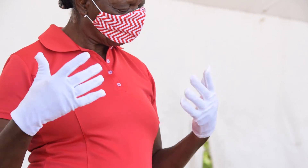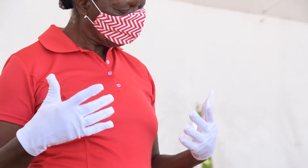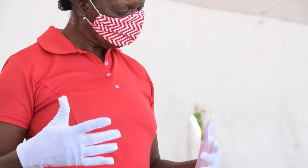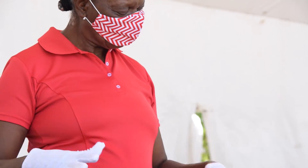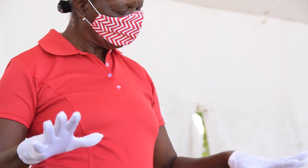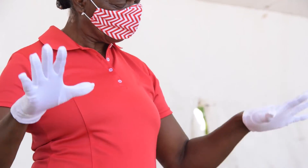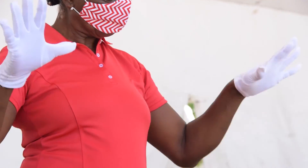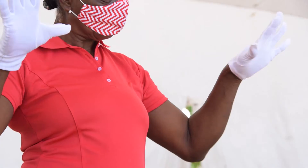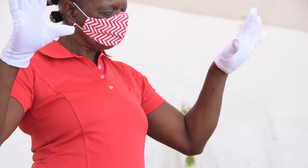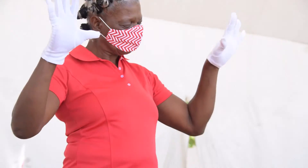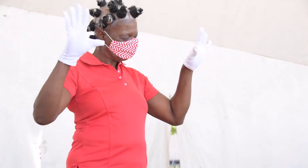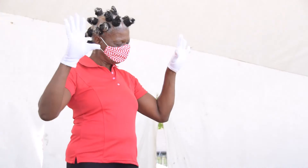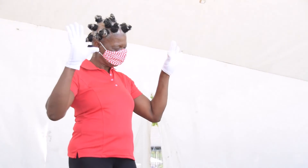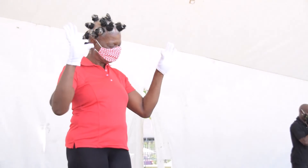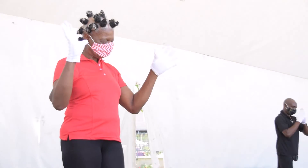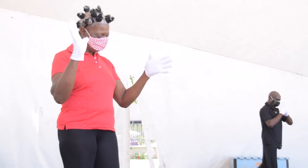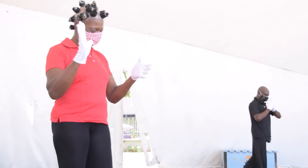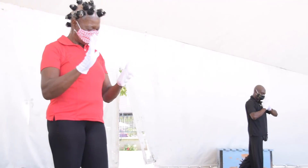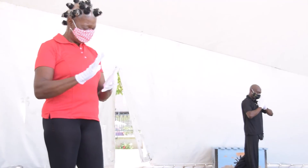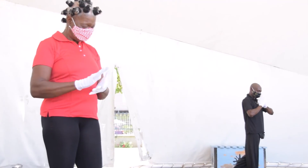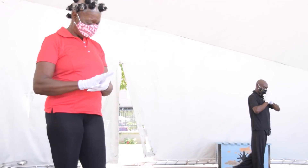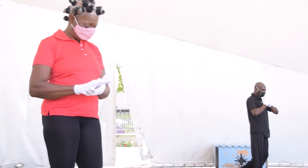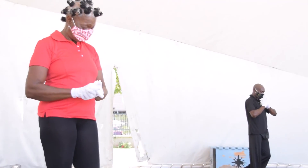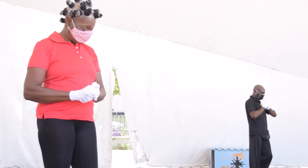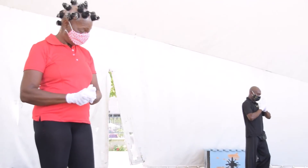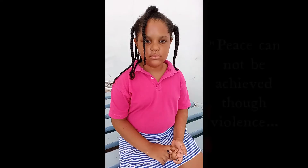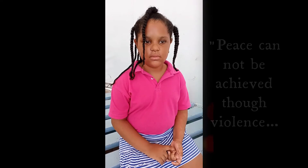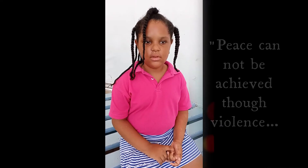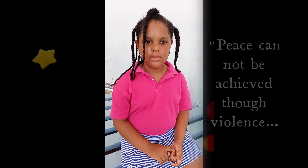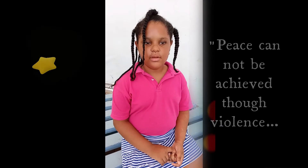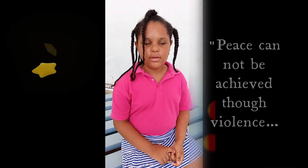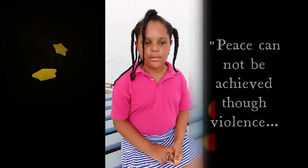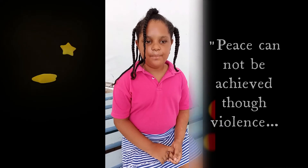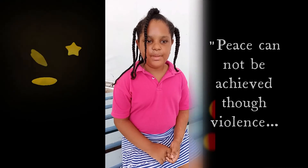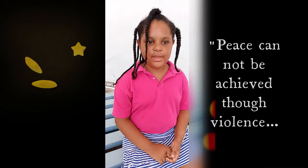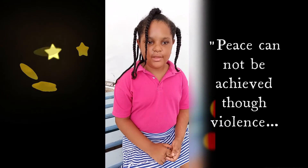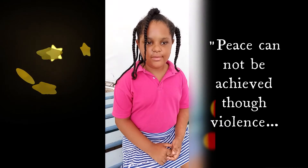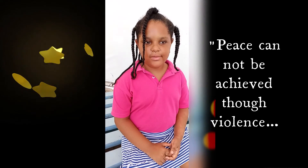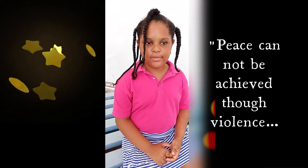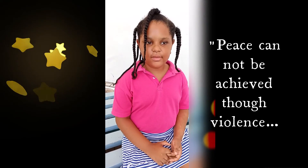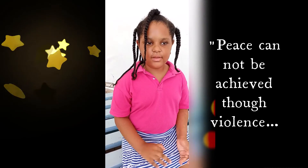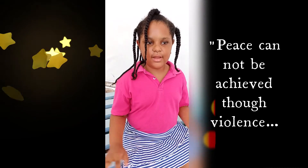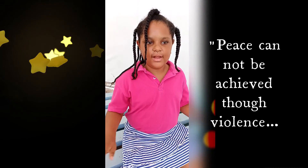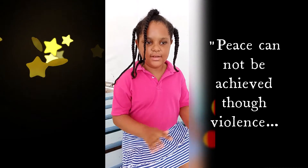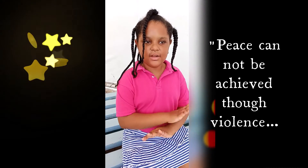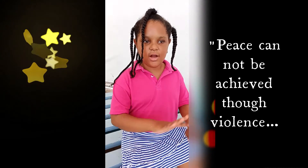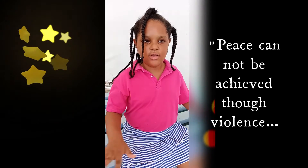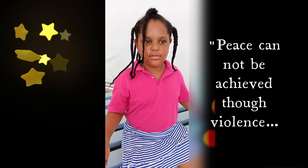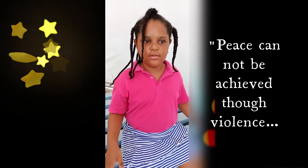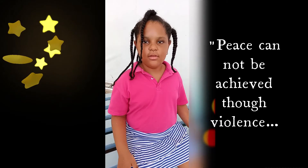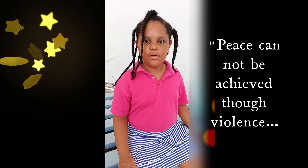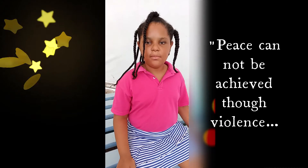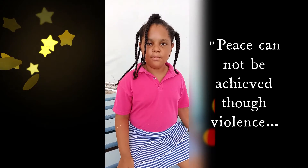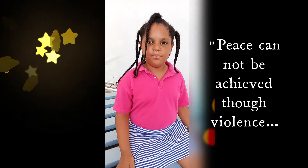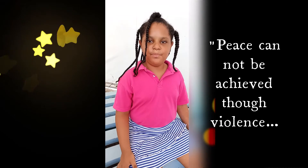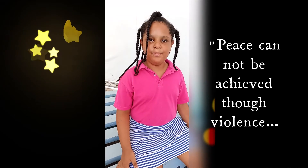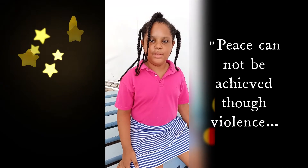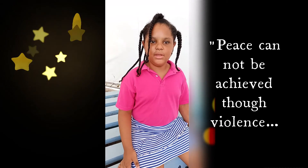peace over Peace cannot feel